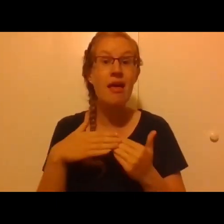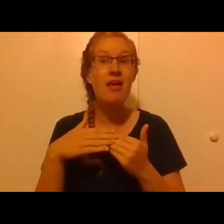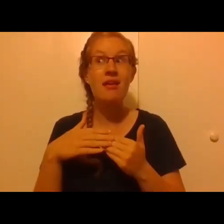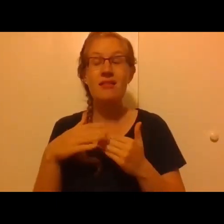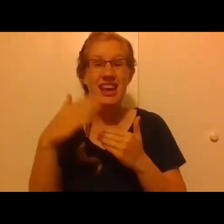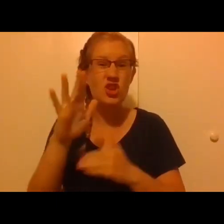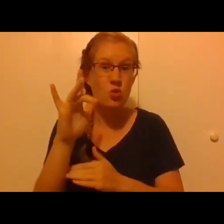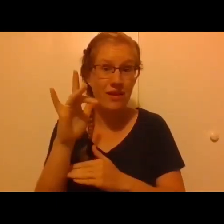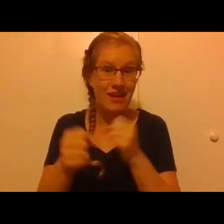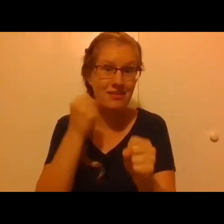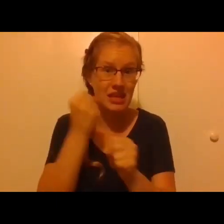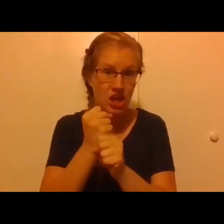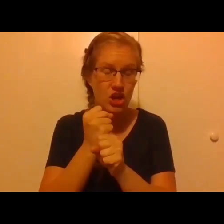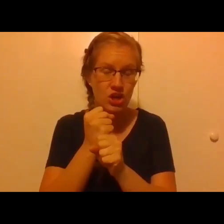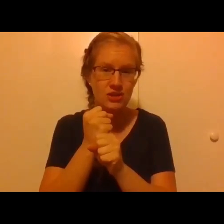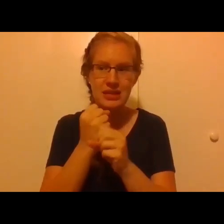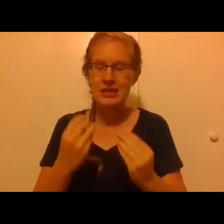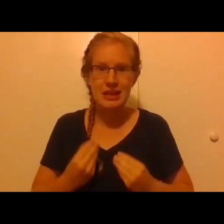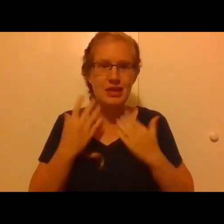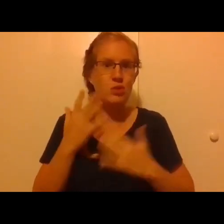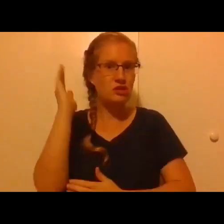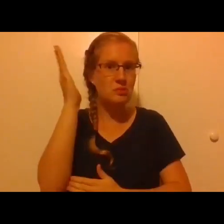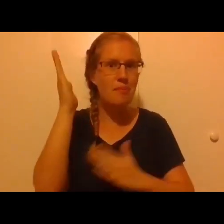years as an inspirational speaker,